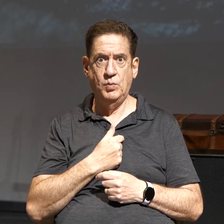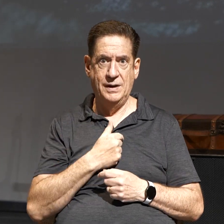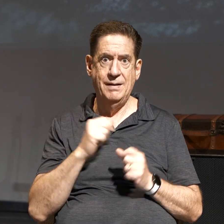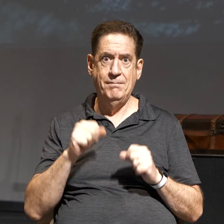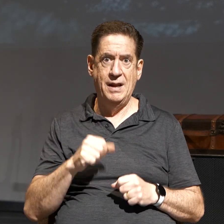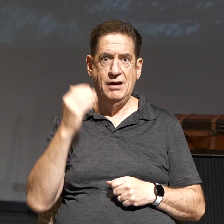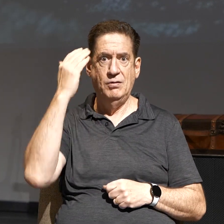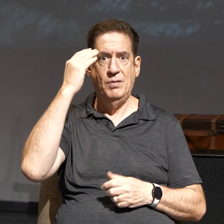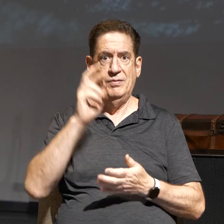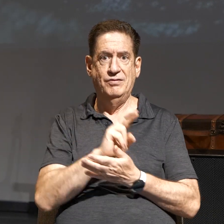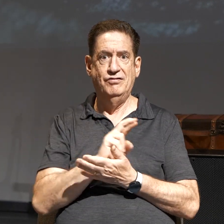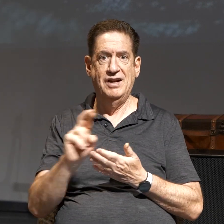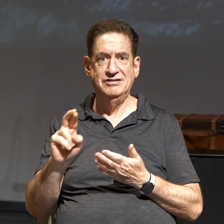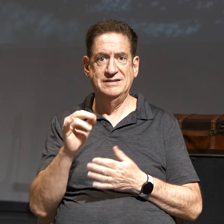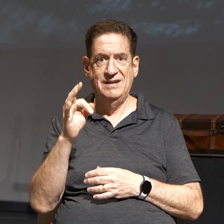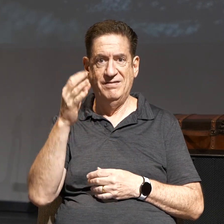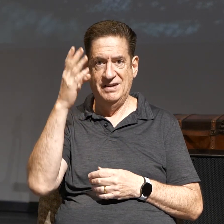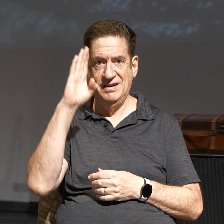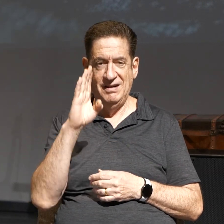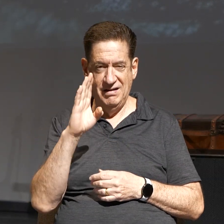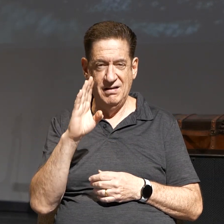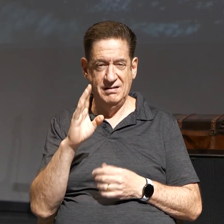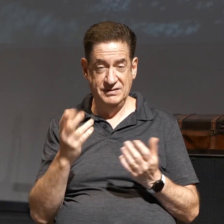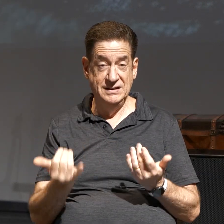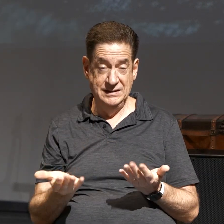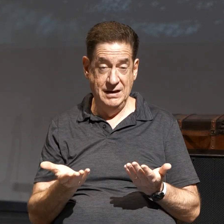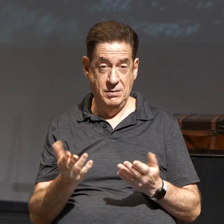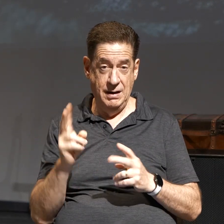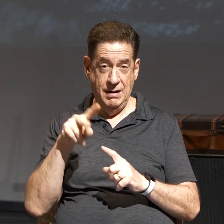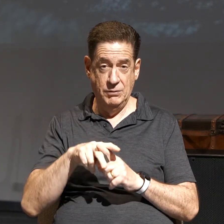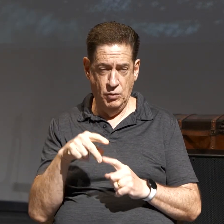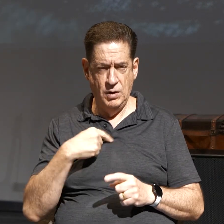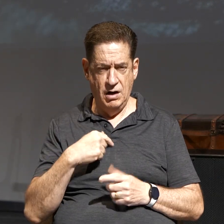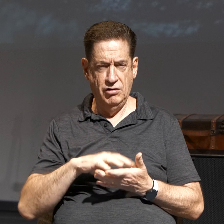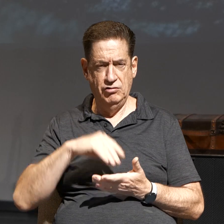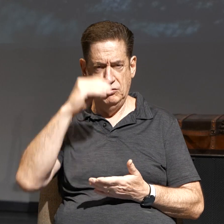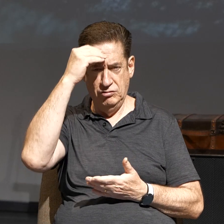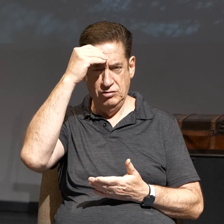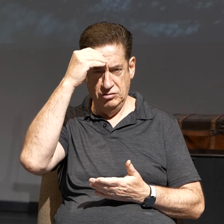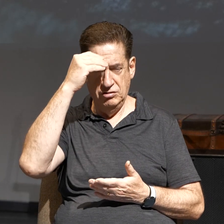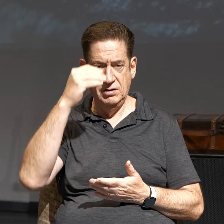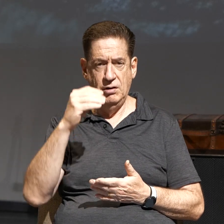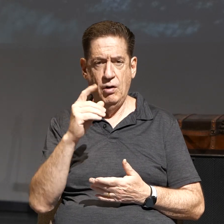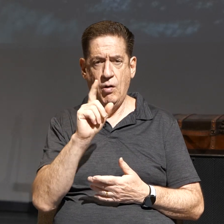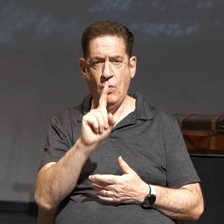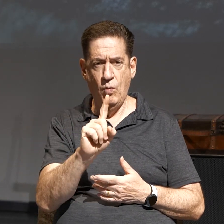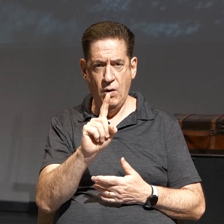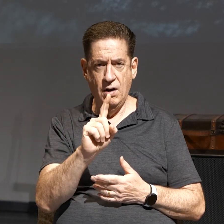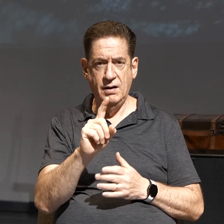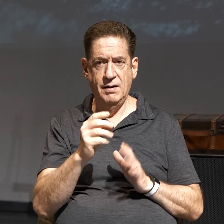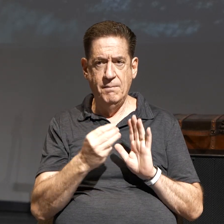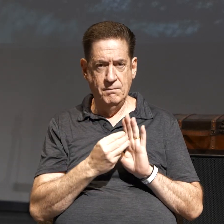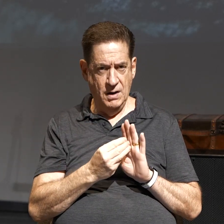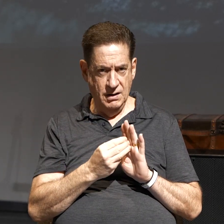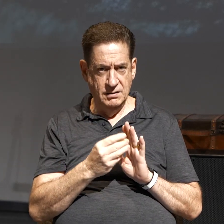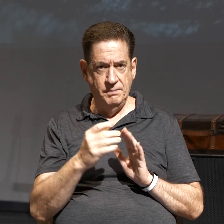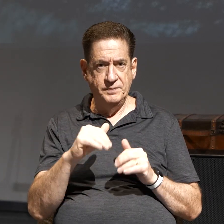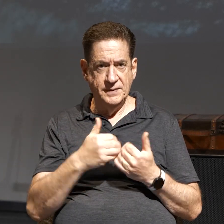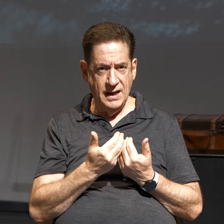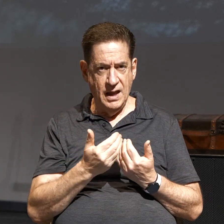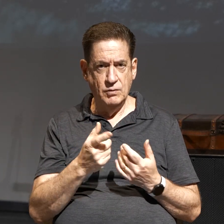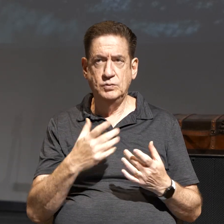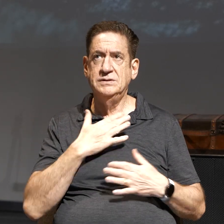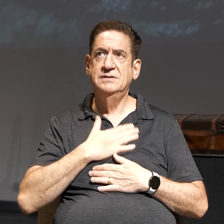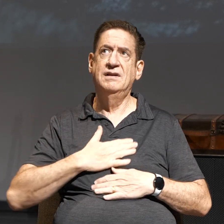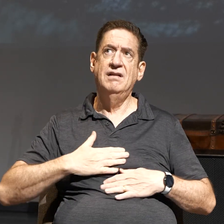application. Here we go. This is what I do, what I've learned. This is one model that you can use, how to delight in God's Word.